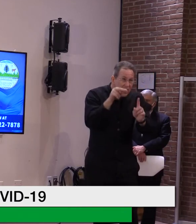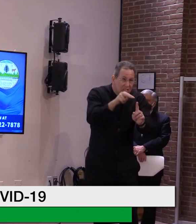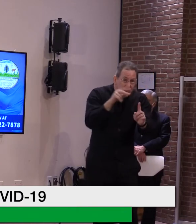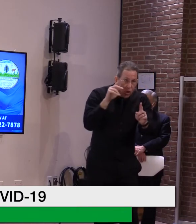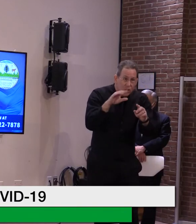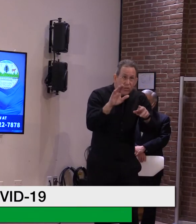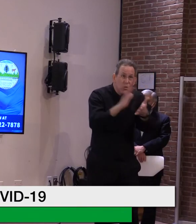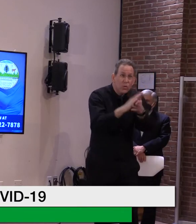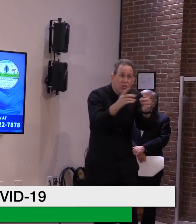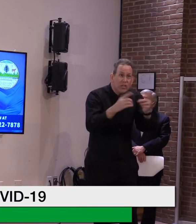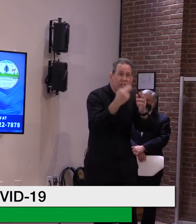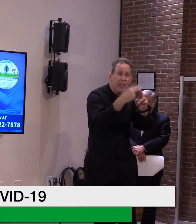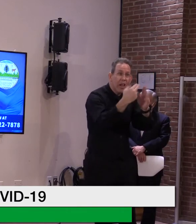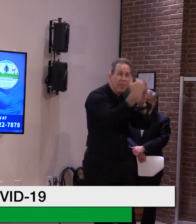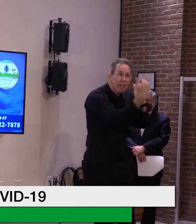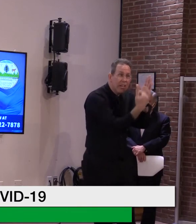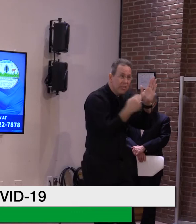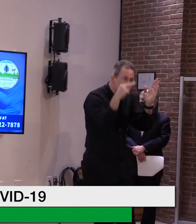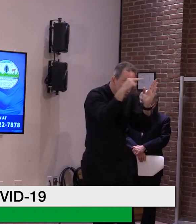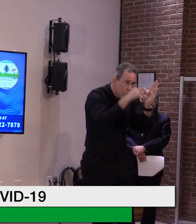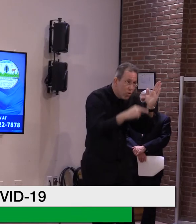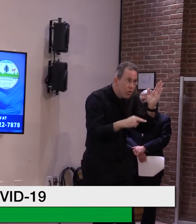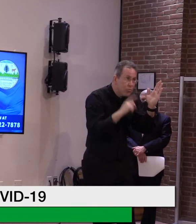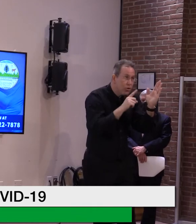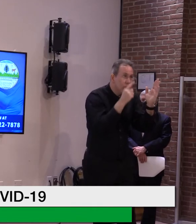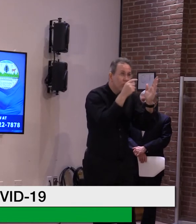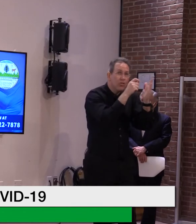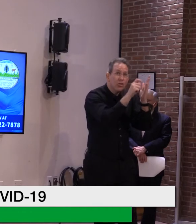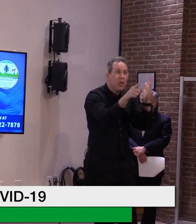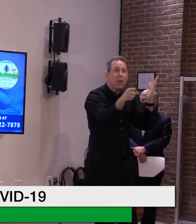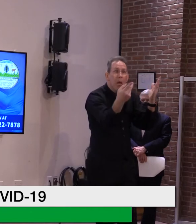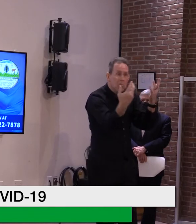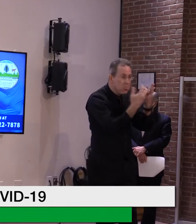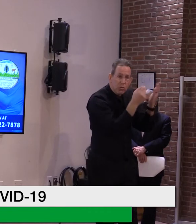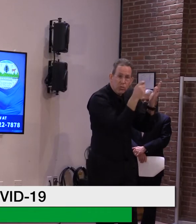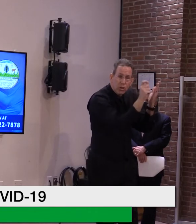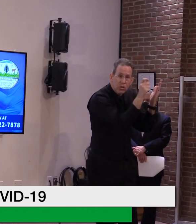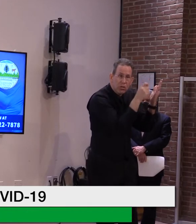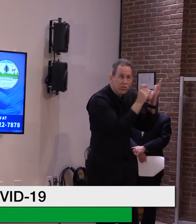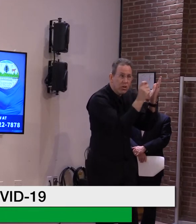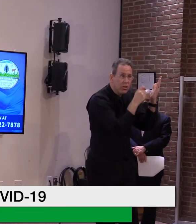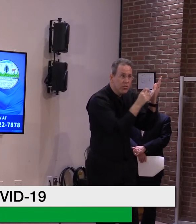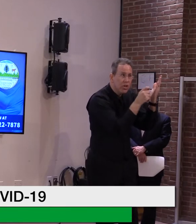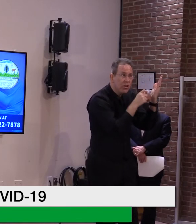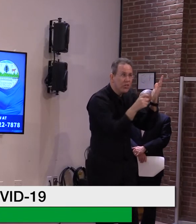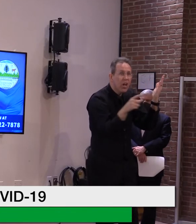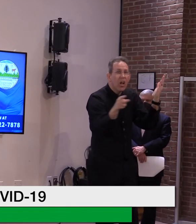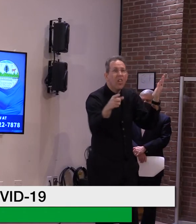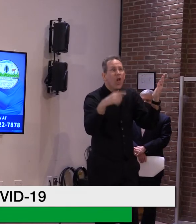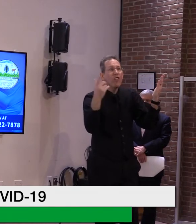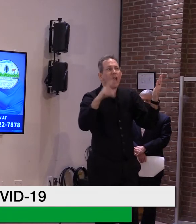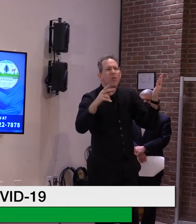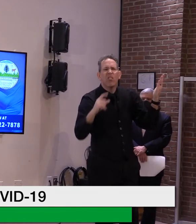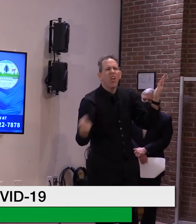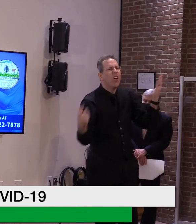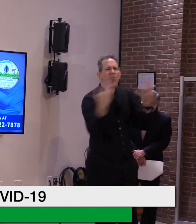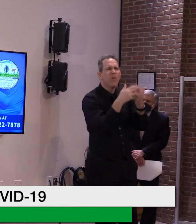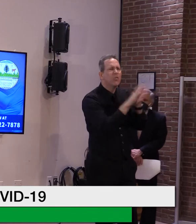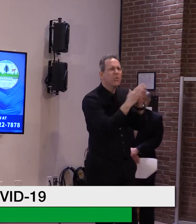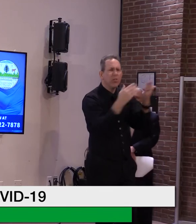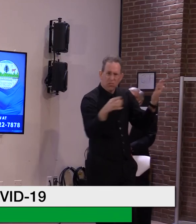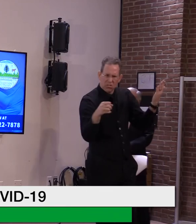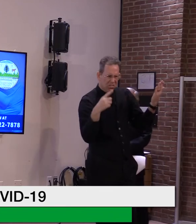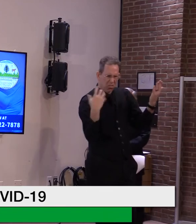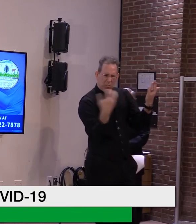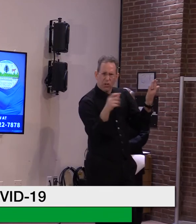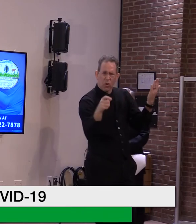that district? And so if a name shows up as a husband or a spouse or grandparents or somebody or a friend?